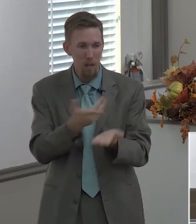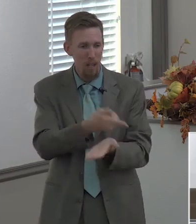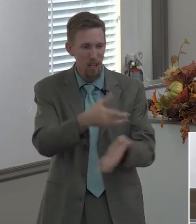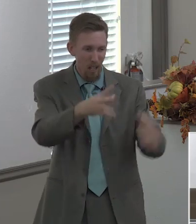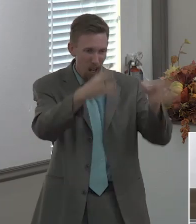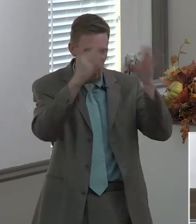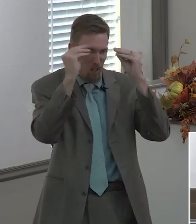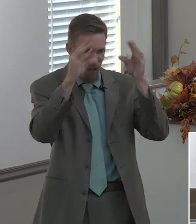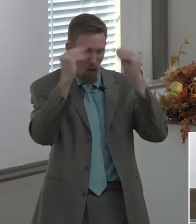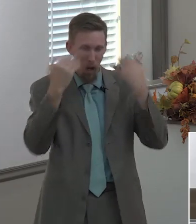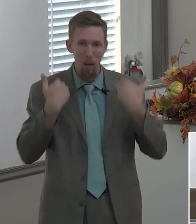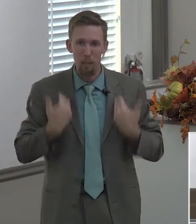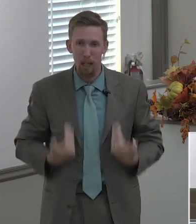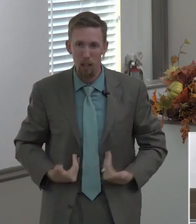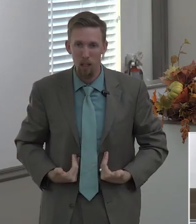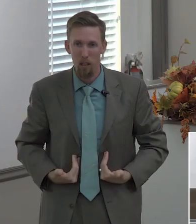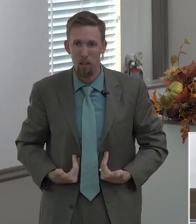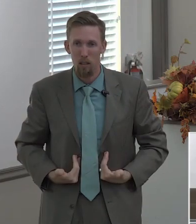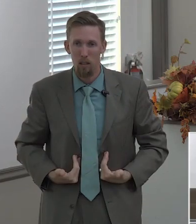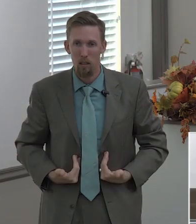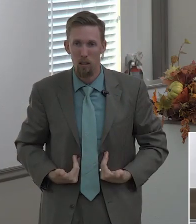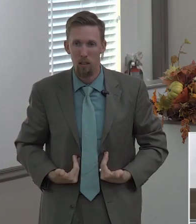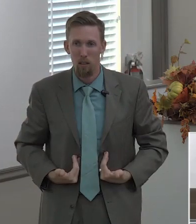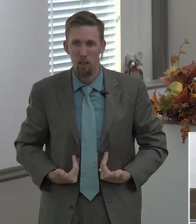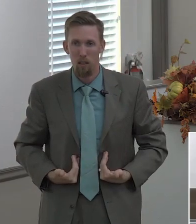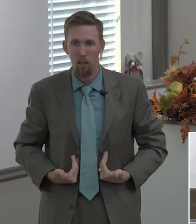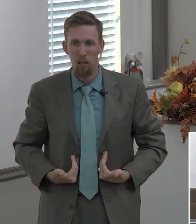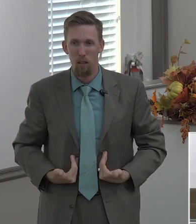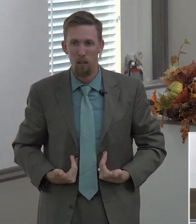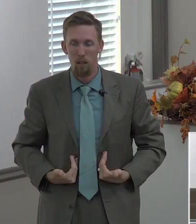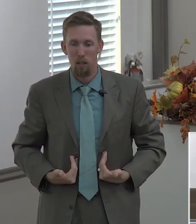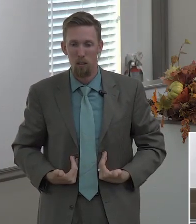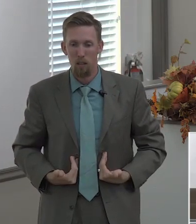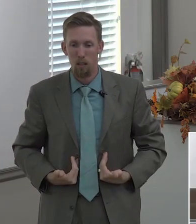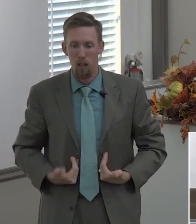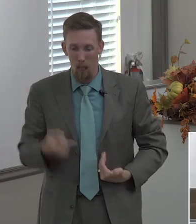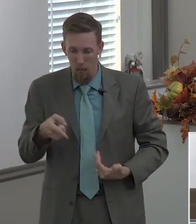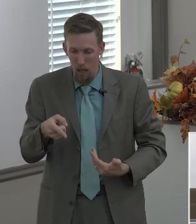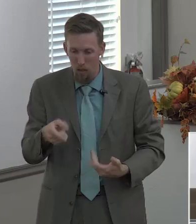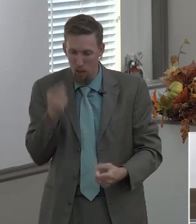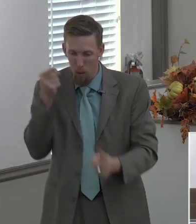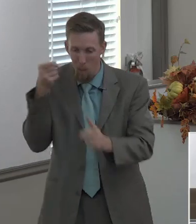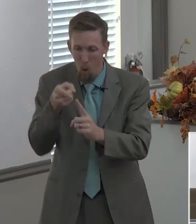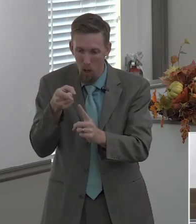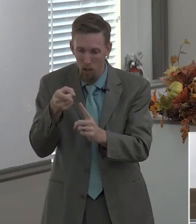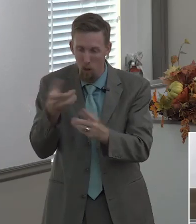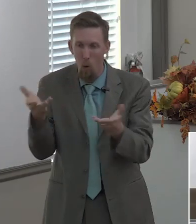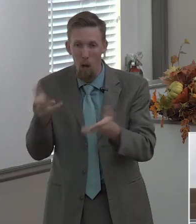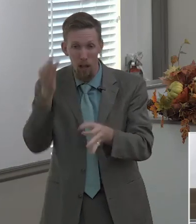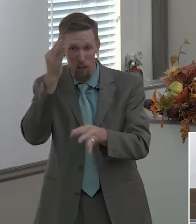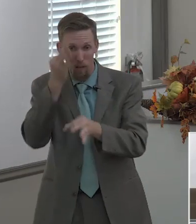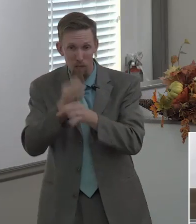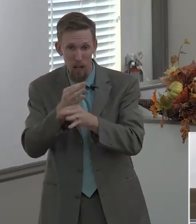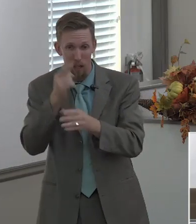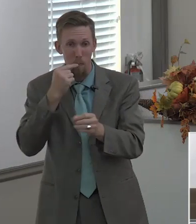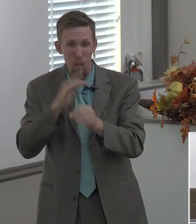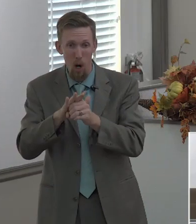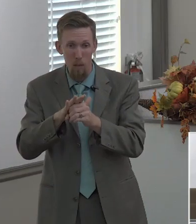and he taught this preacher here's what faith promise missions looks like